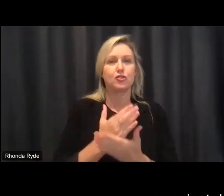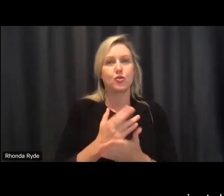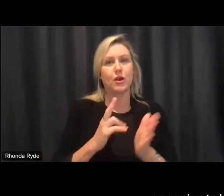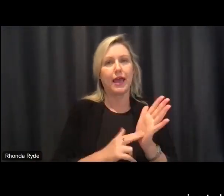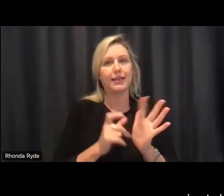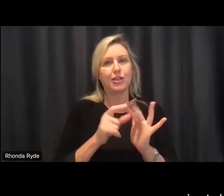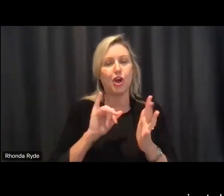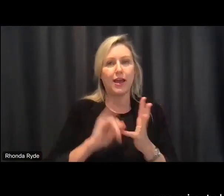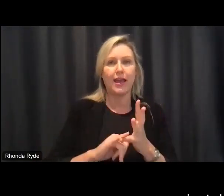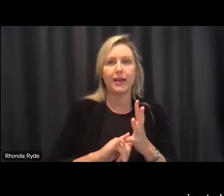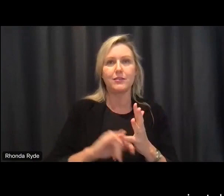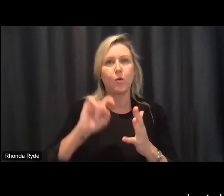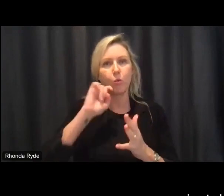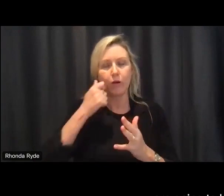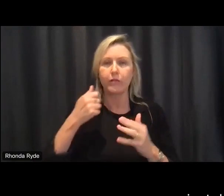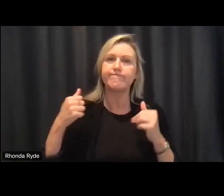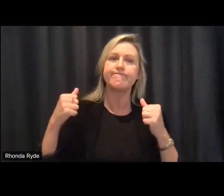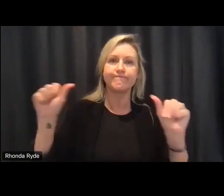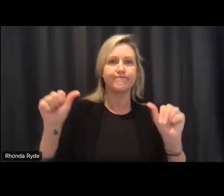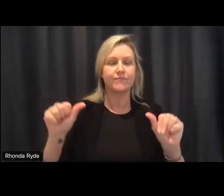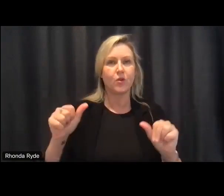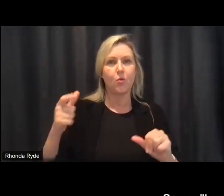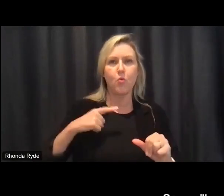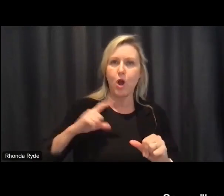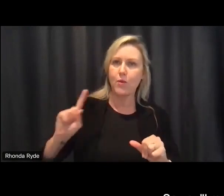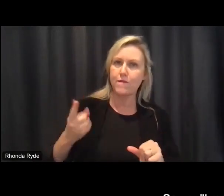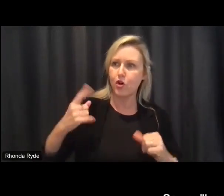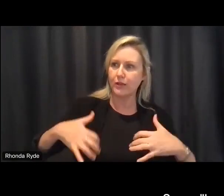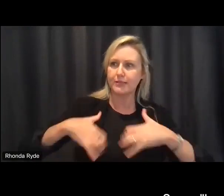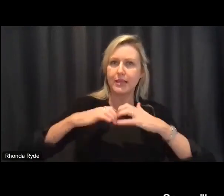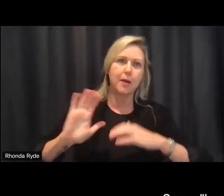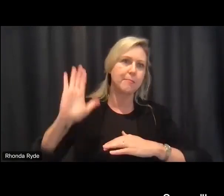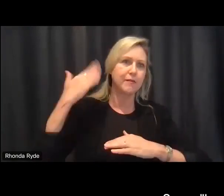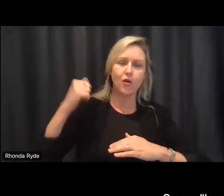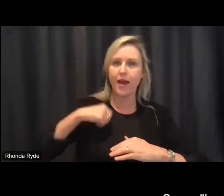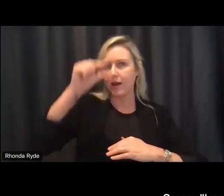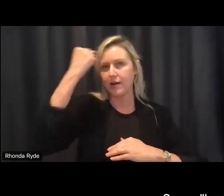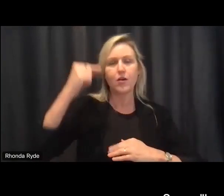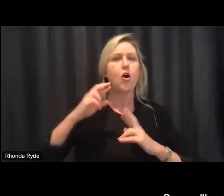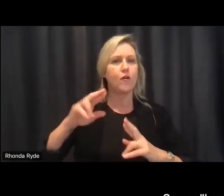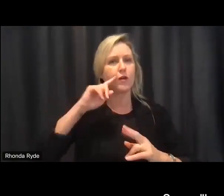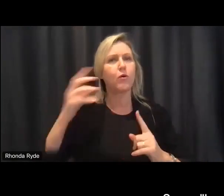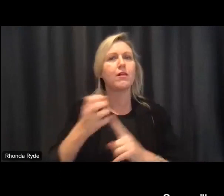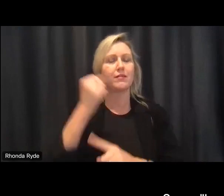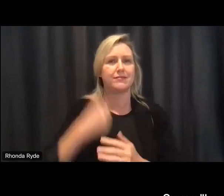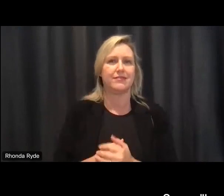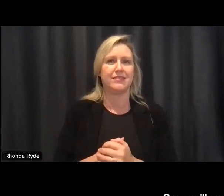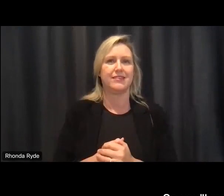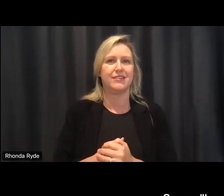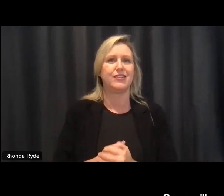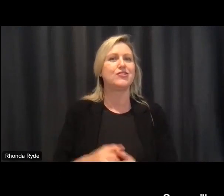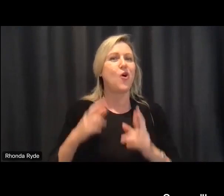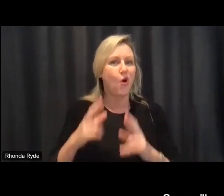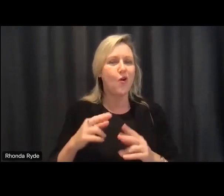its original intent so you'll make the shift from playing defense to playing offense